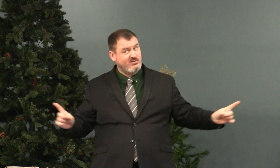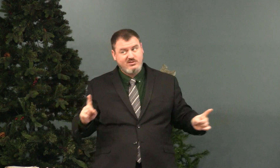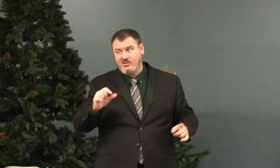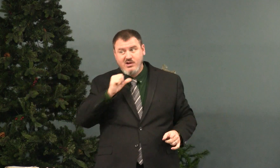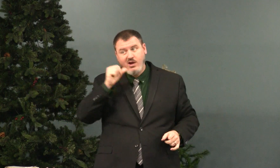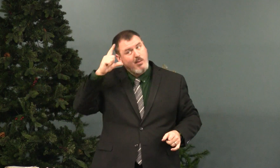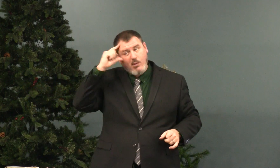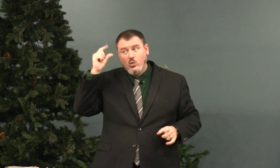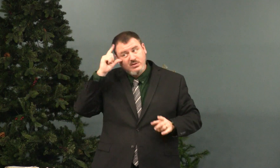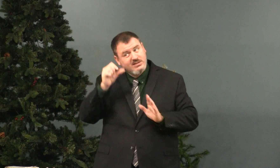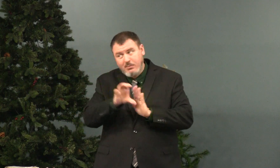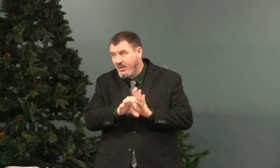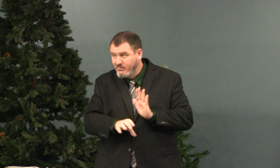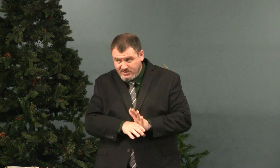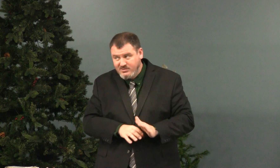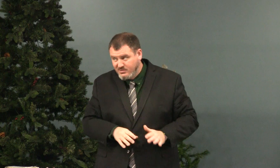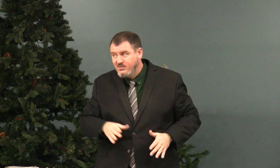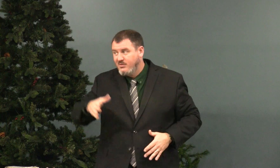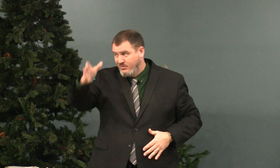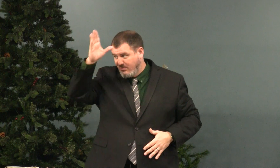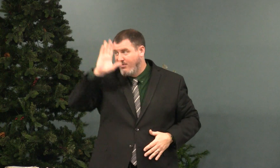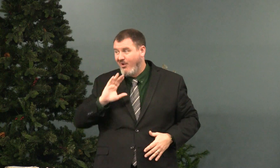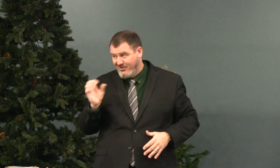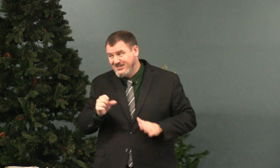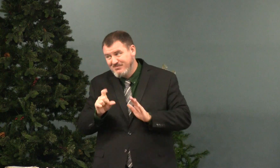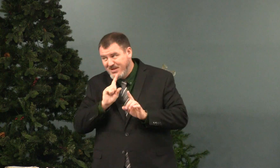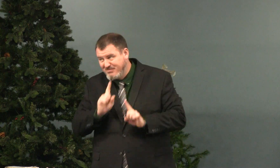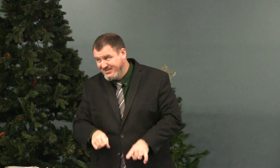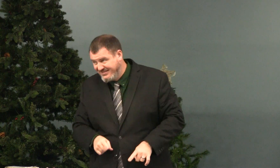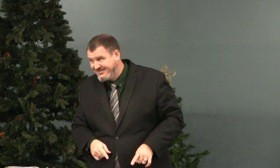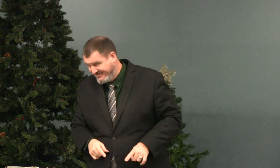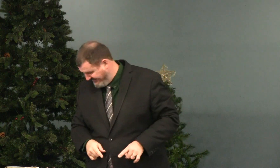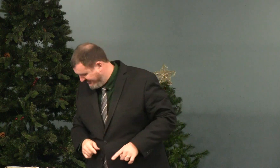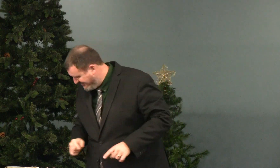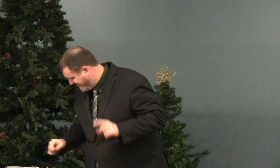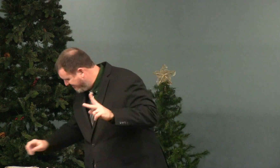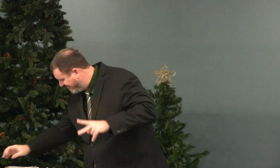That's an important difference. They're not Moses' commandments. They're God's commandments.